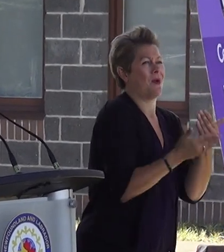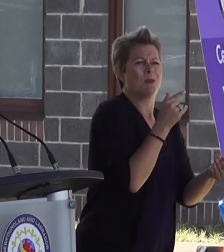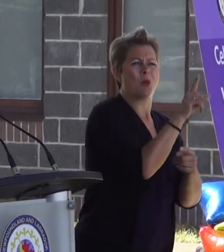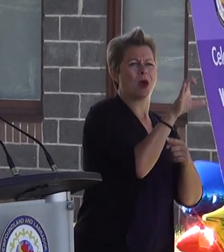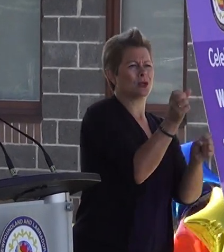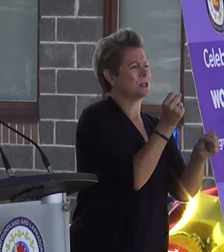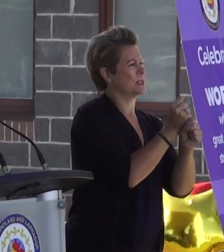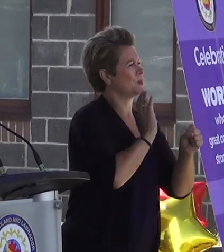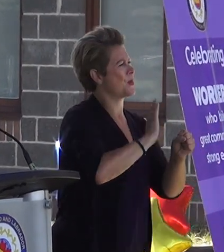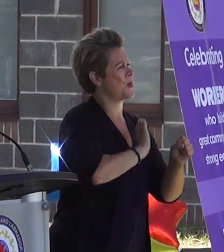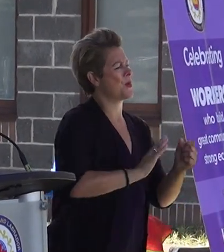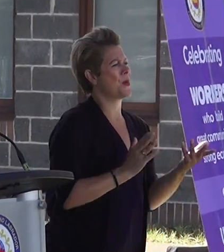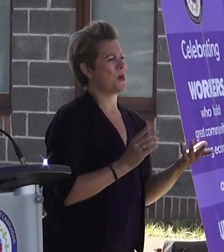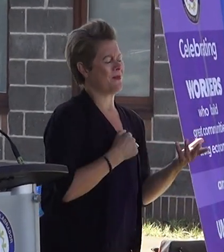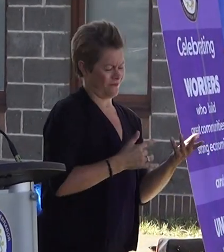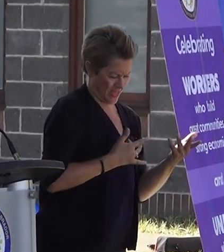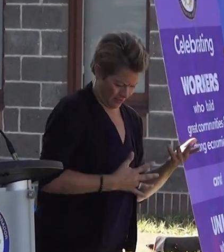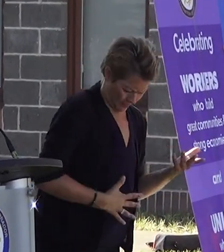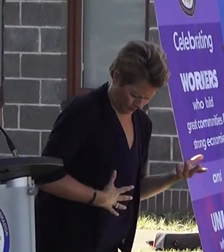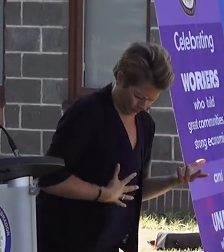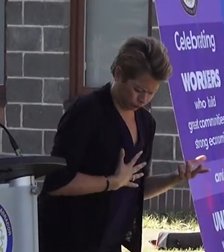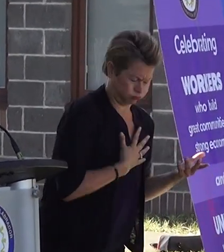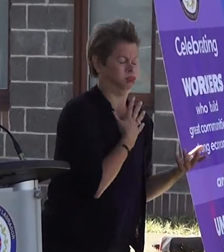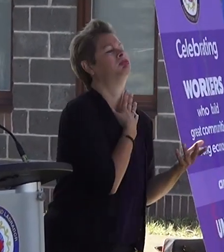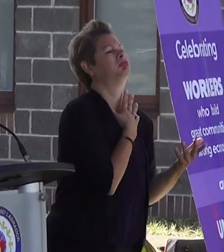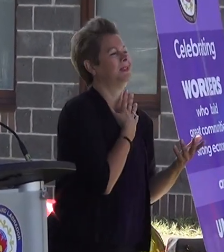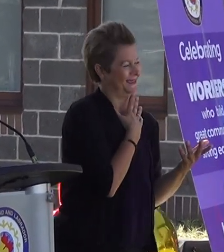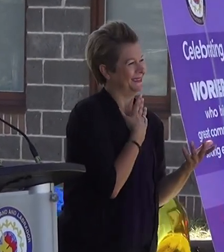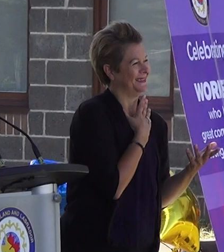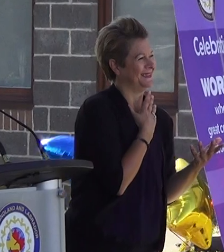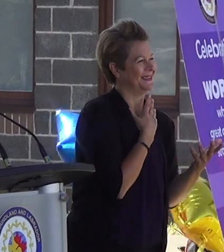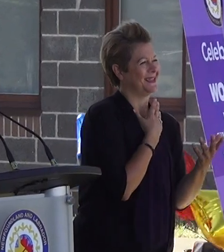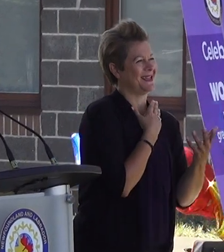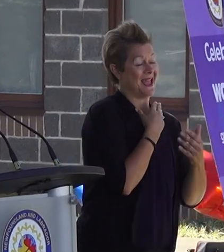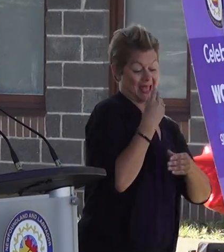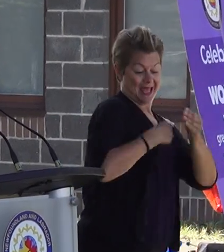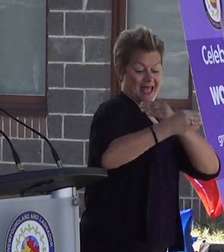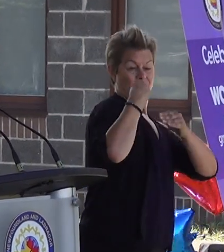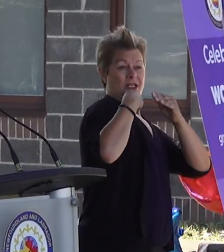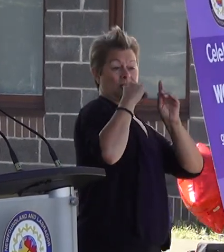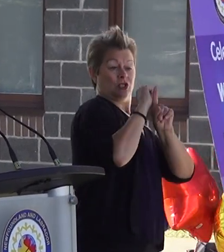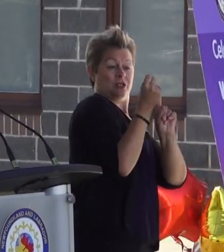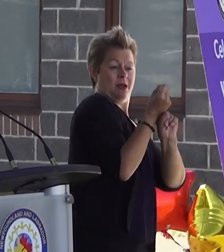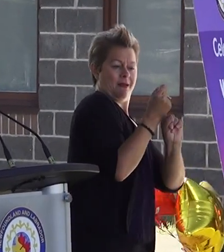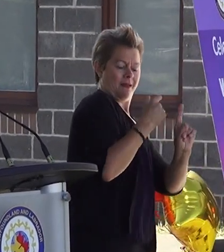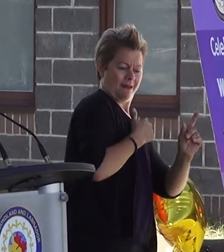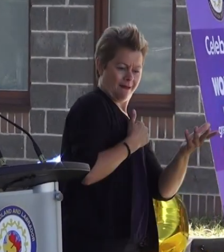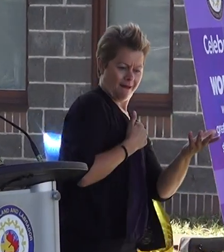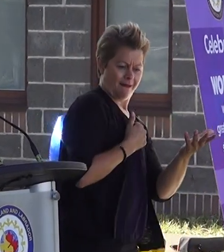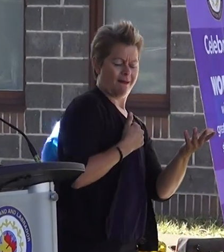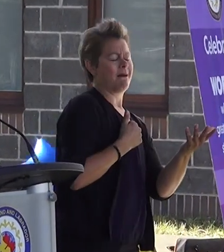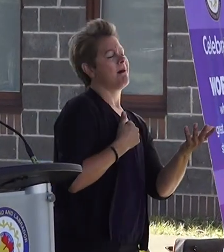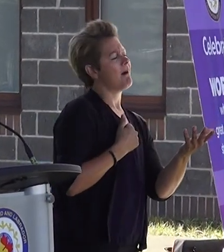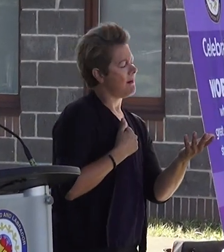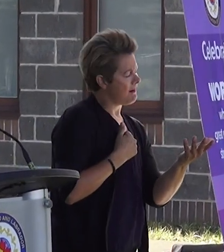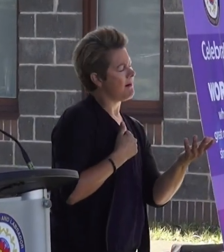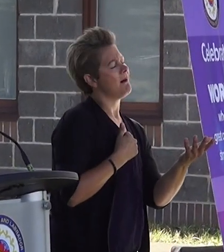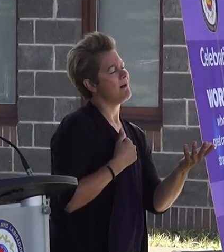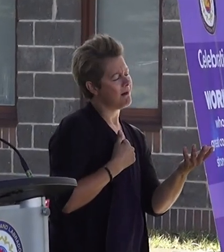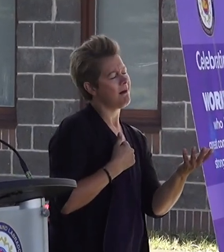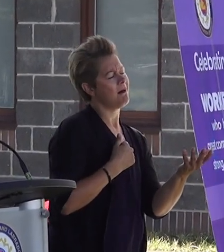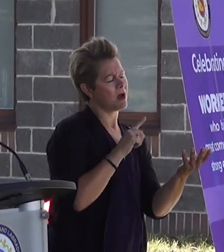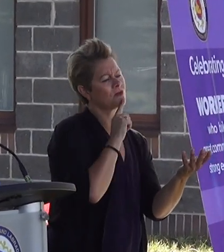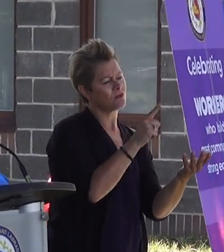ago. So, as far as the Heritage Society goes, I would be remiss if I didn't recognize